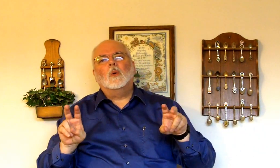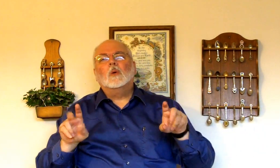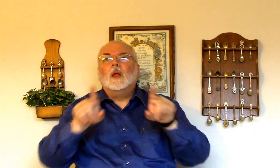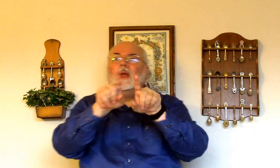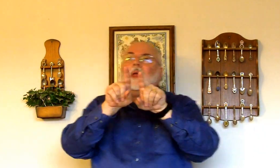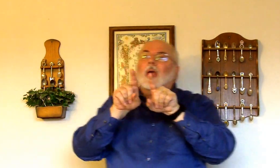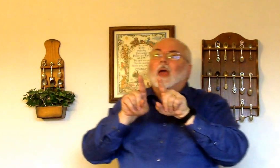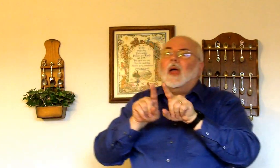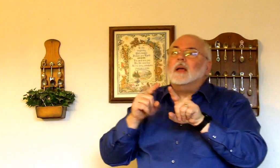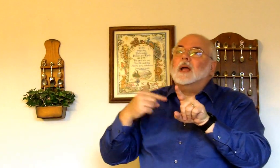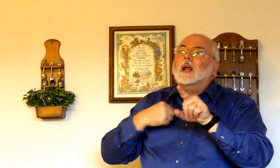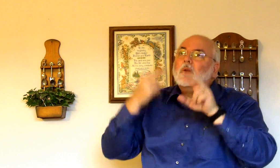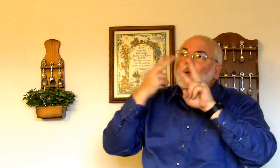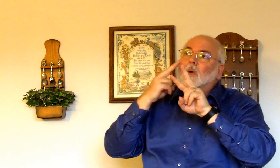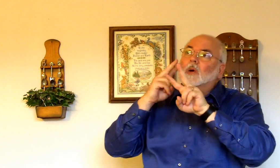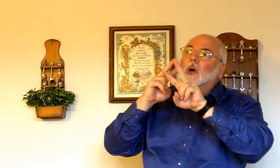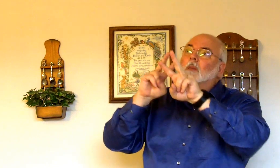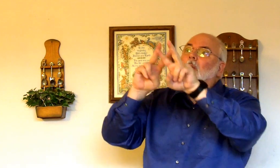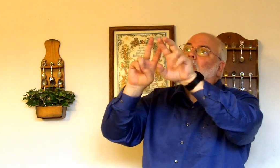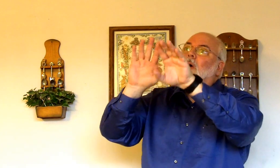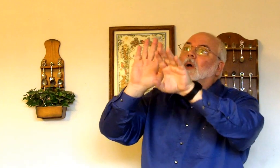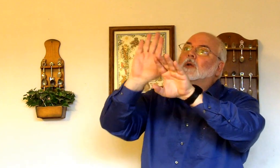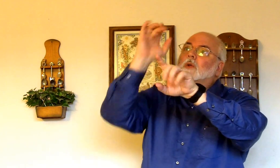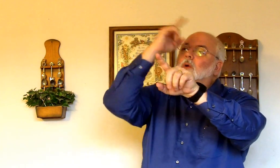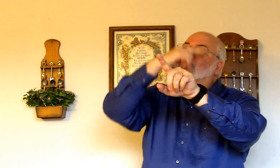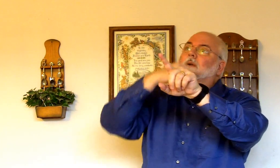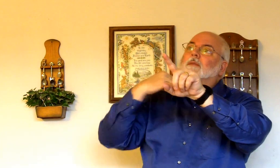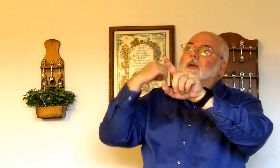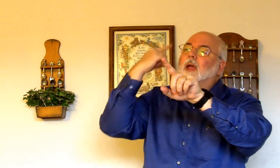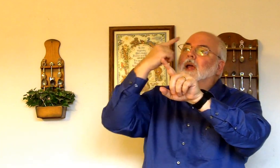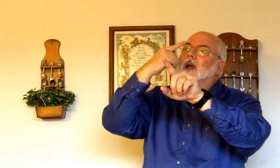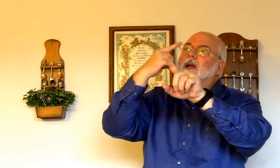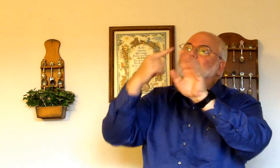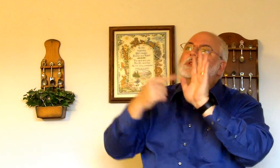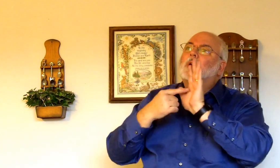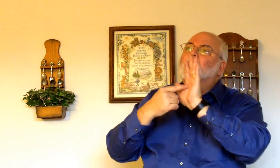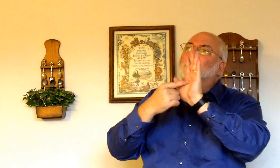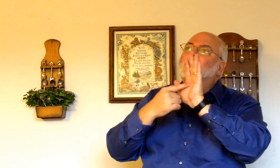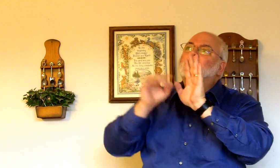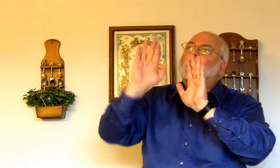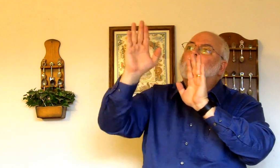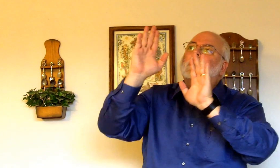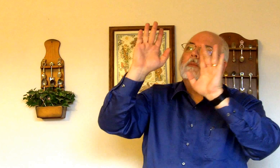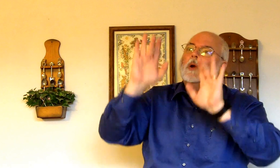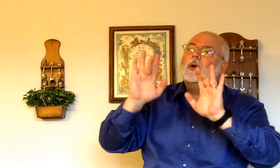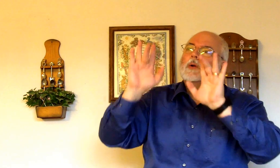As I look upon your face, show your mercy